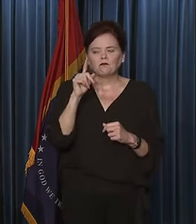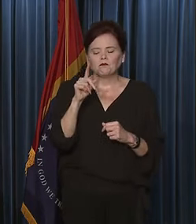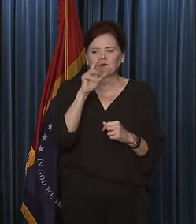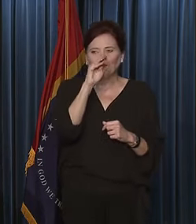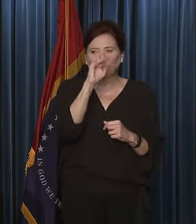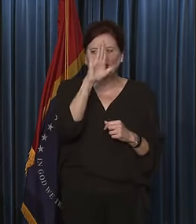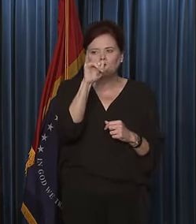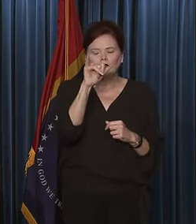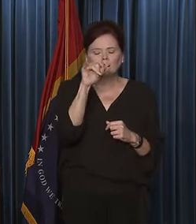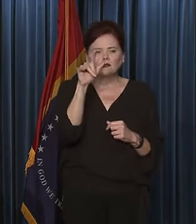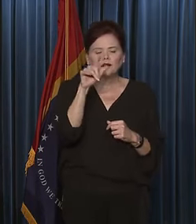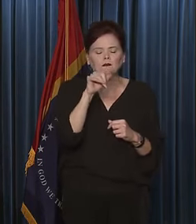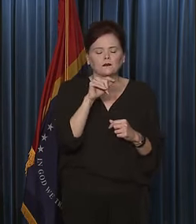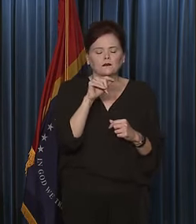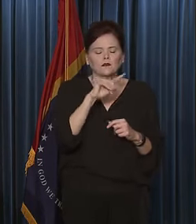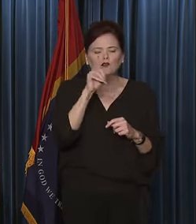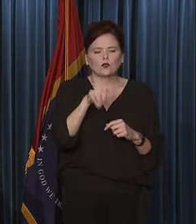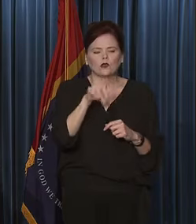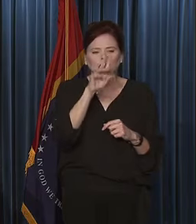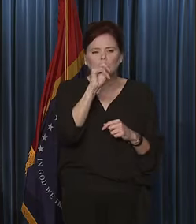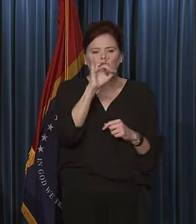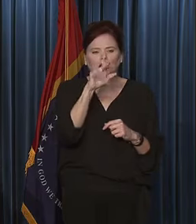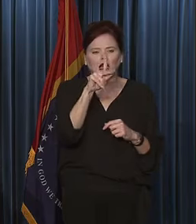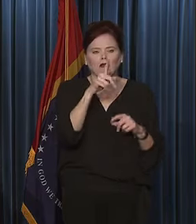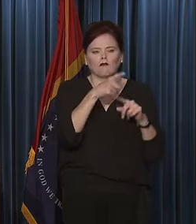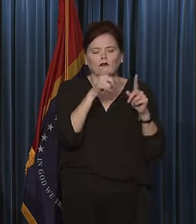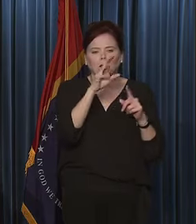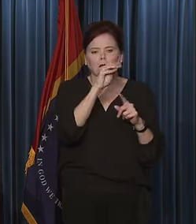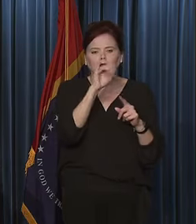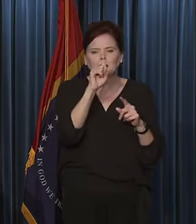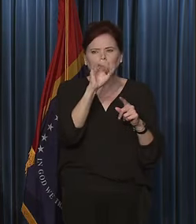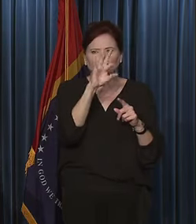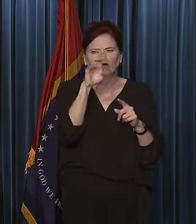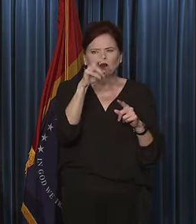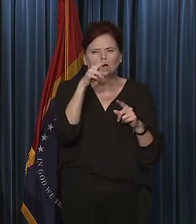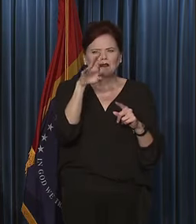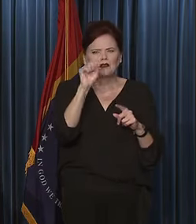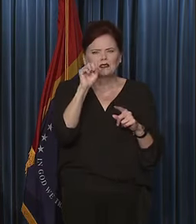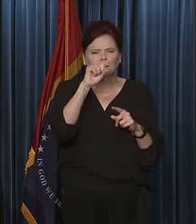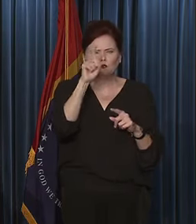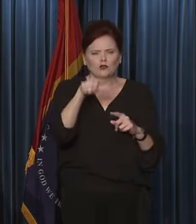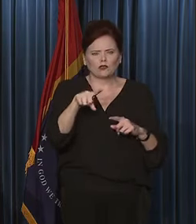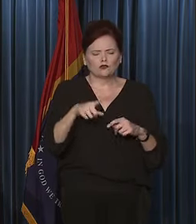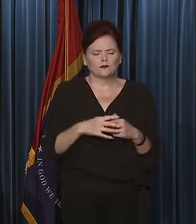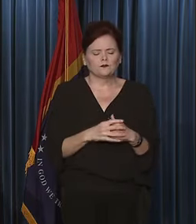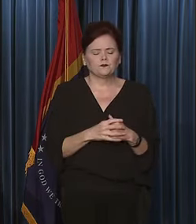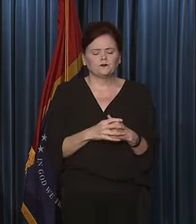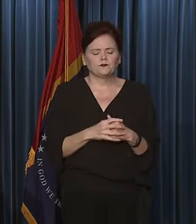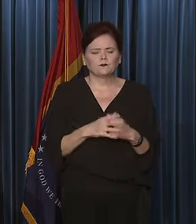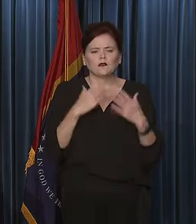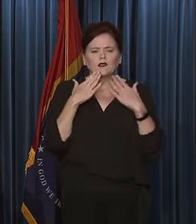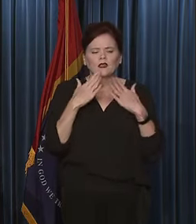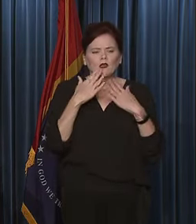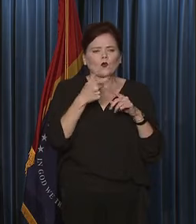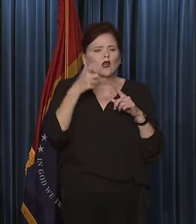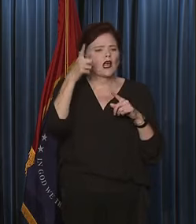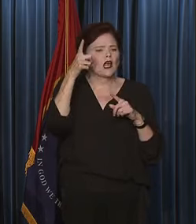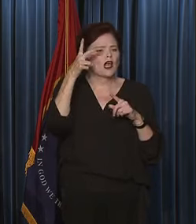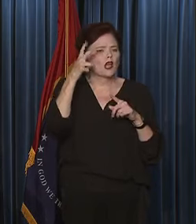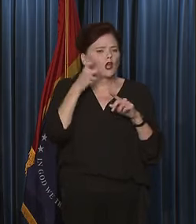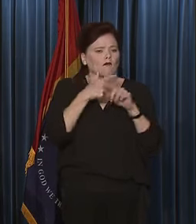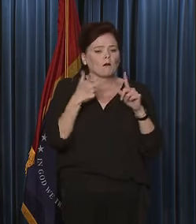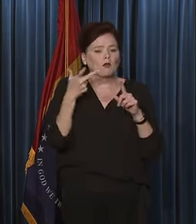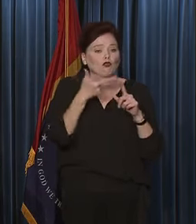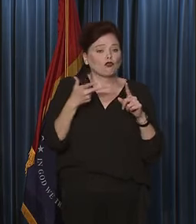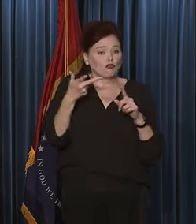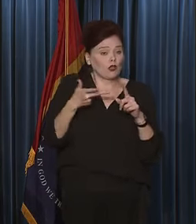from Mississippi Free Press has a question. Great. Hey, thank you. So I'd love to hear from all three of you on